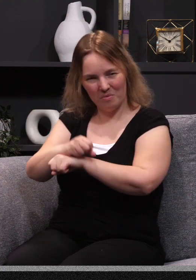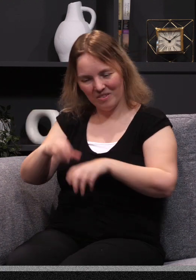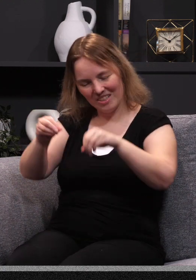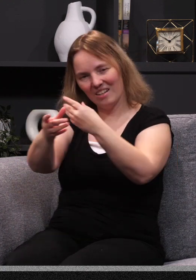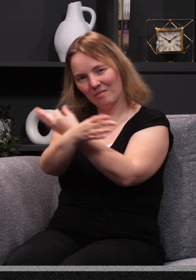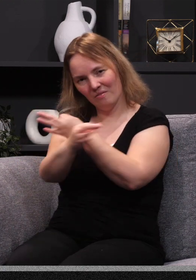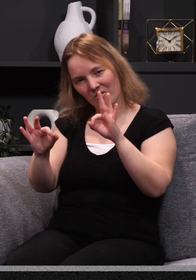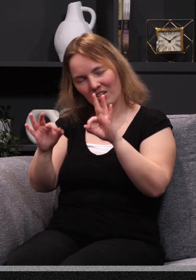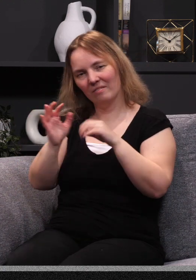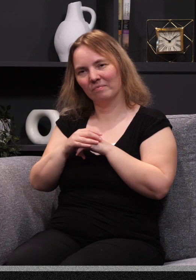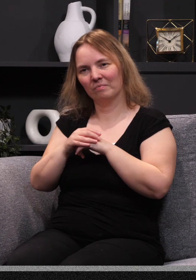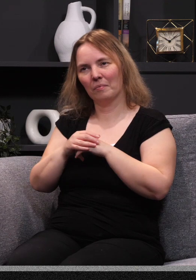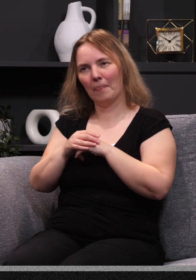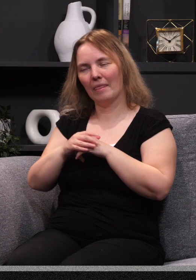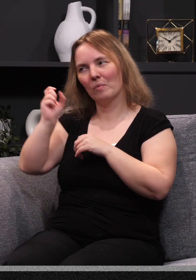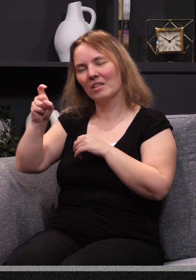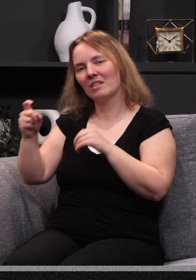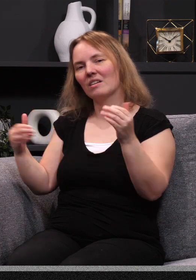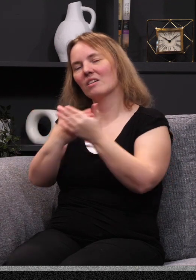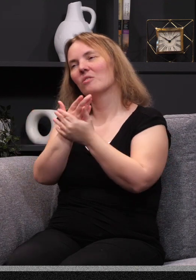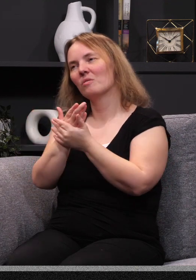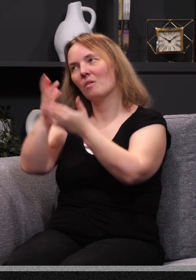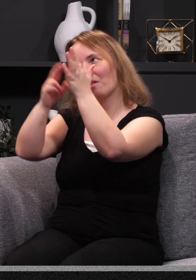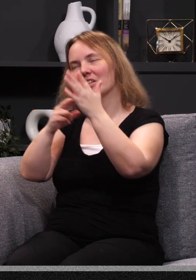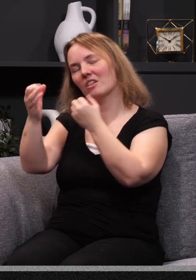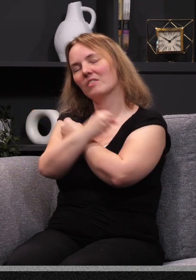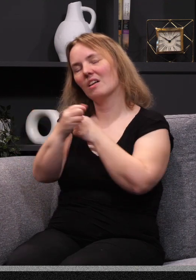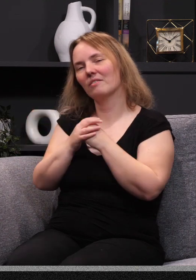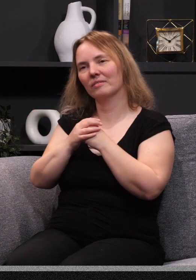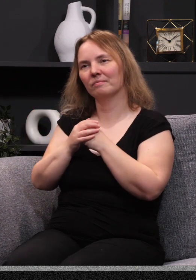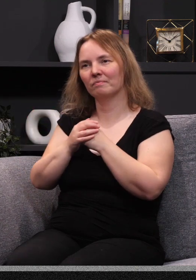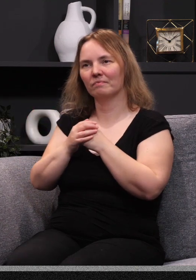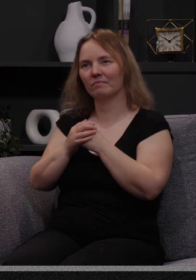every shackle. He'll set His people free. We need a fresh revelation of His love. Santa just gave